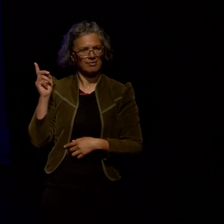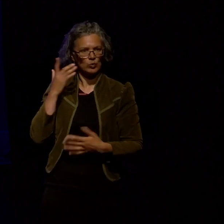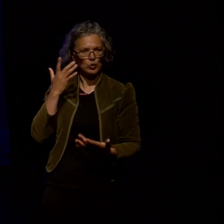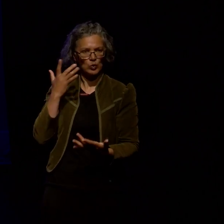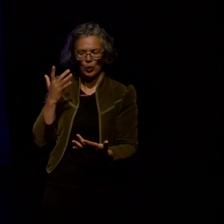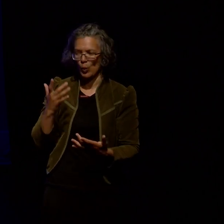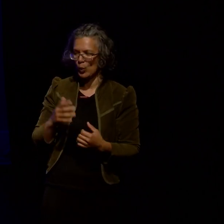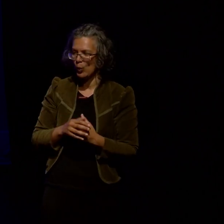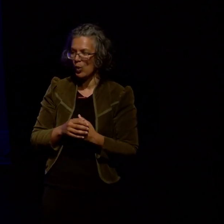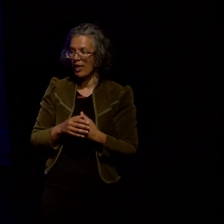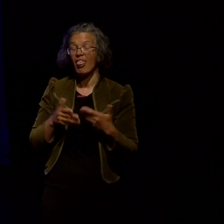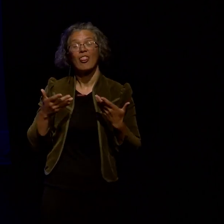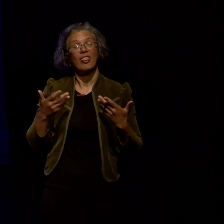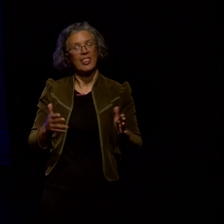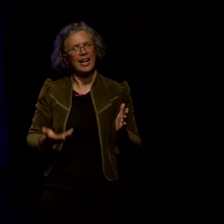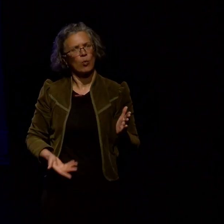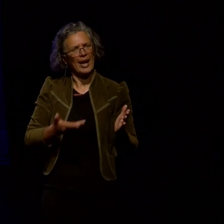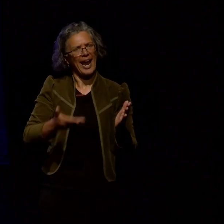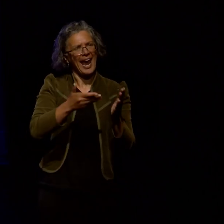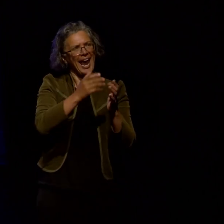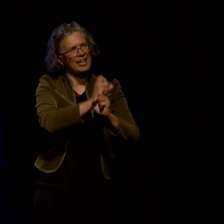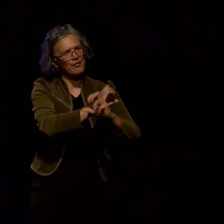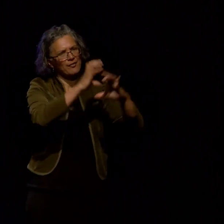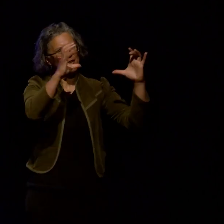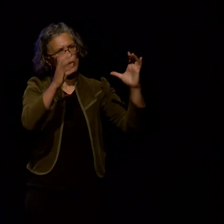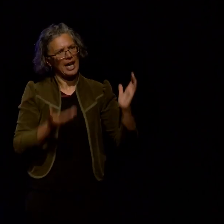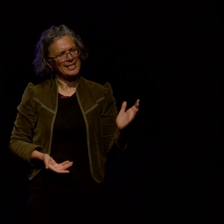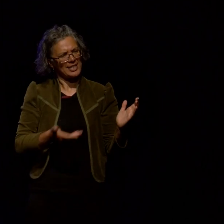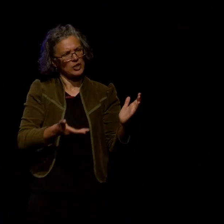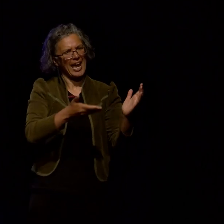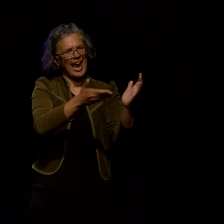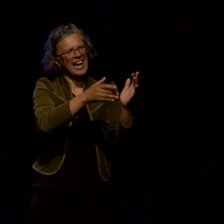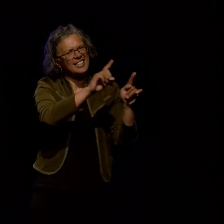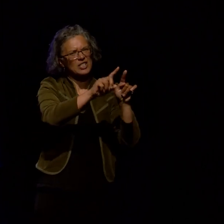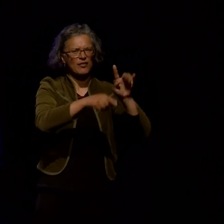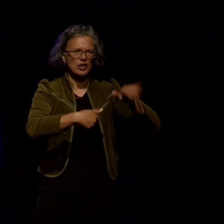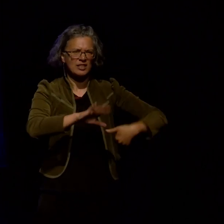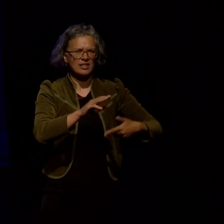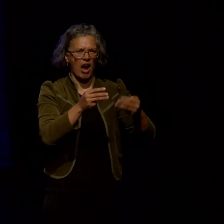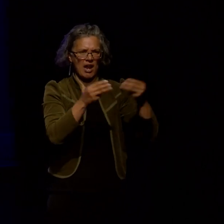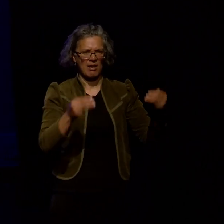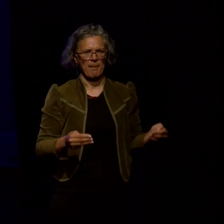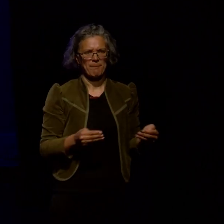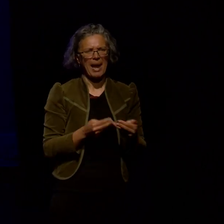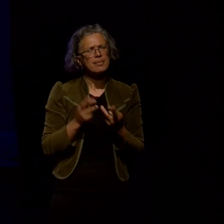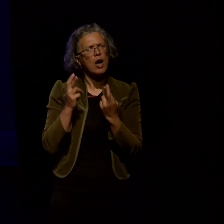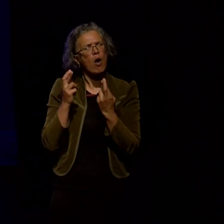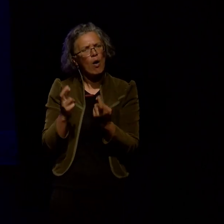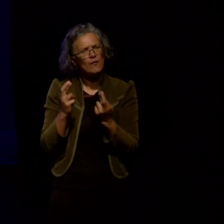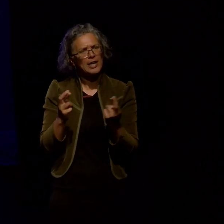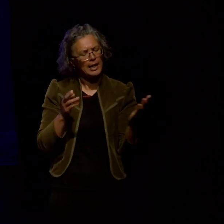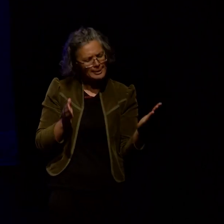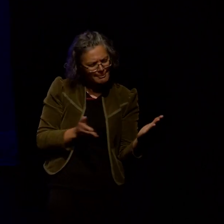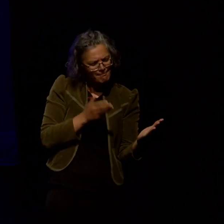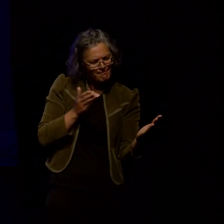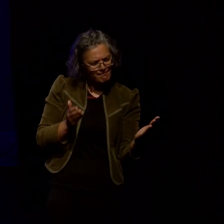and then we started putting visualizations in as well so different types of maps so the hope is that there's enough visual variety to kind of